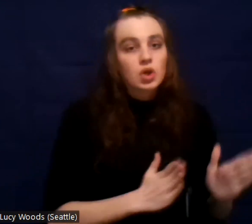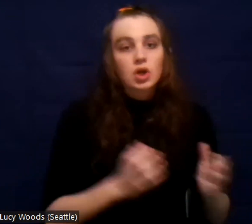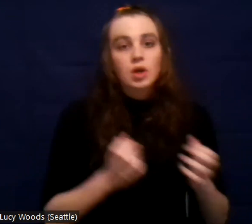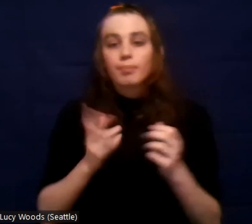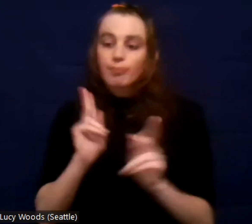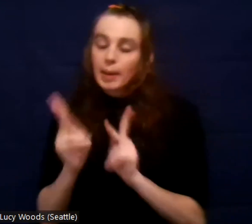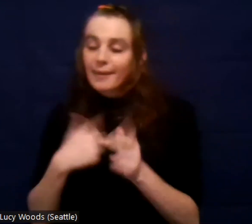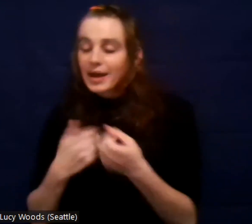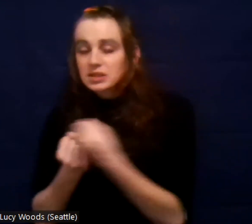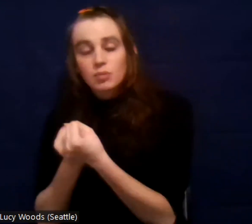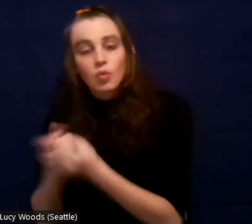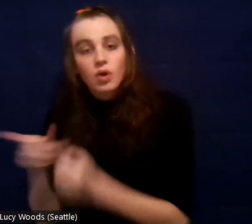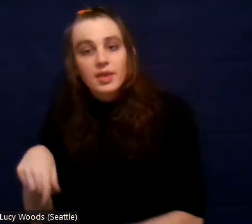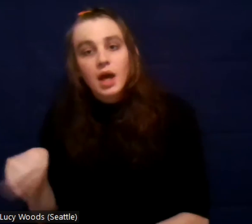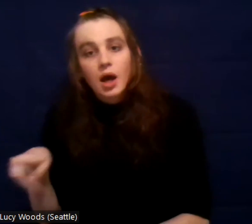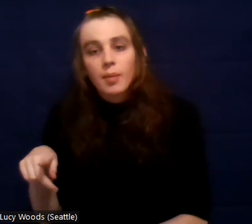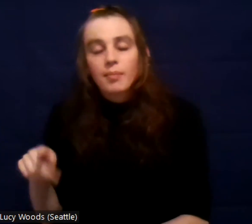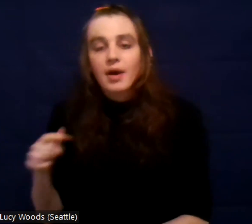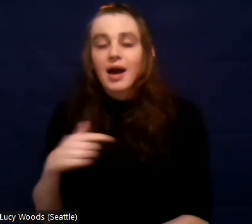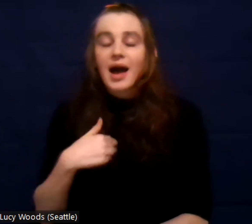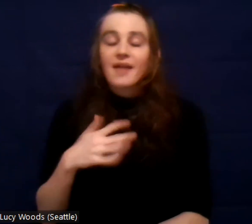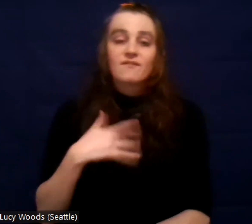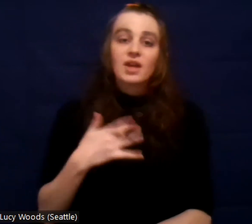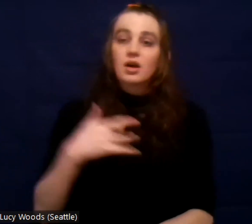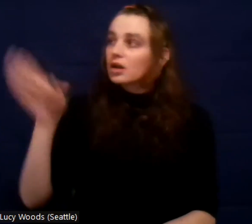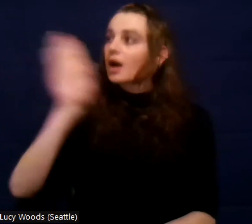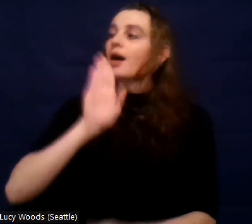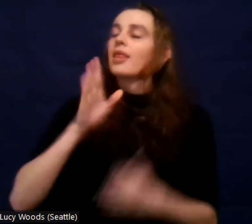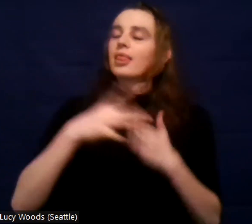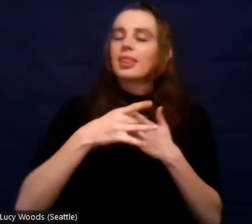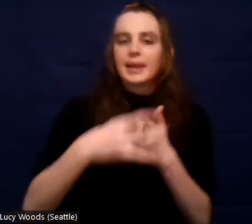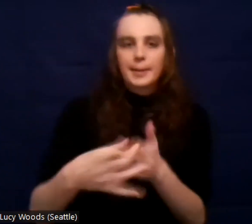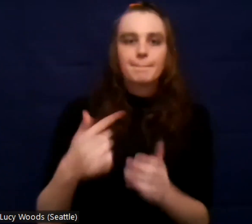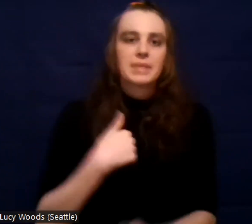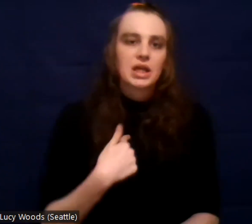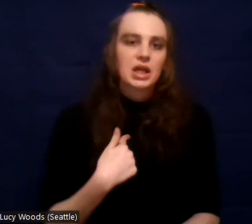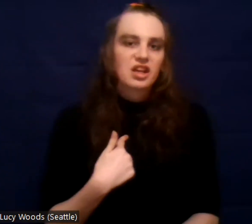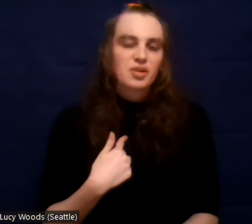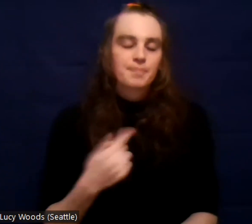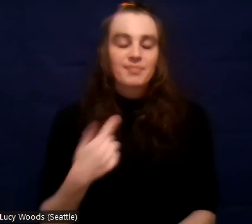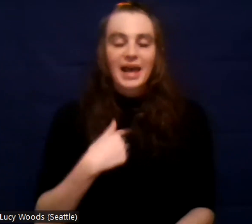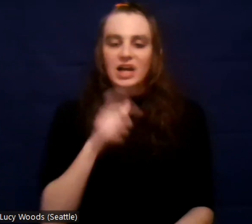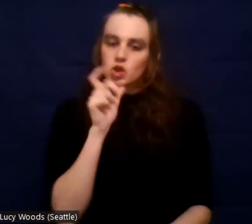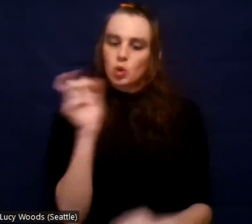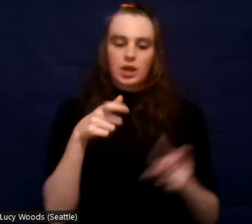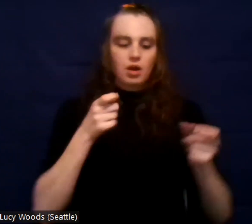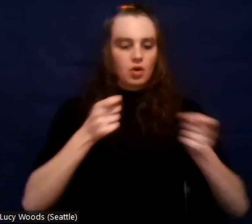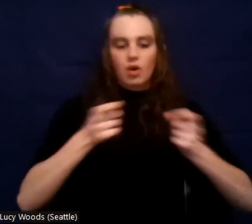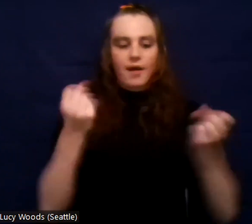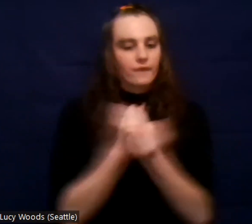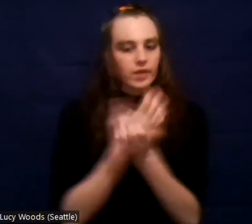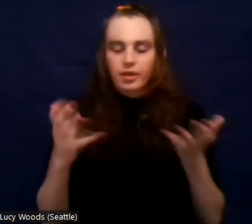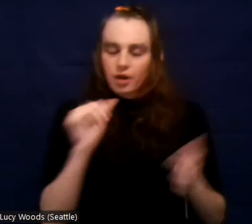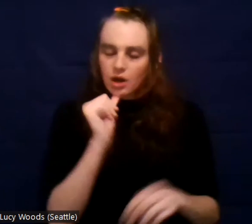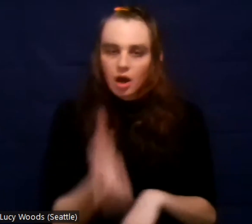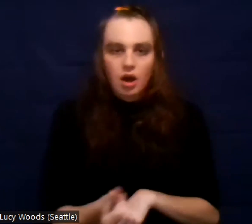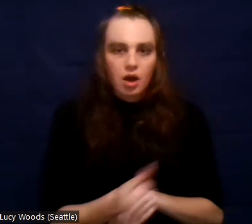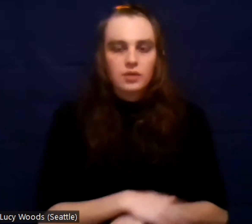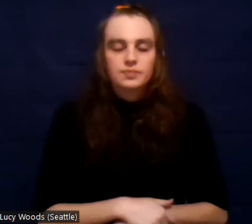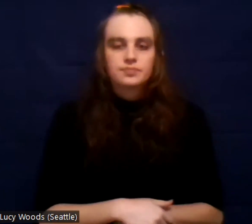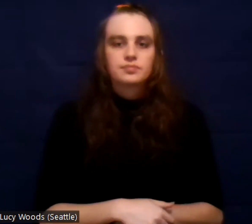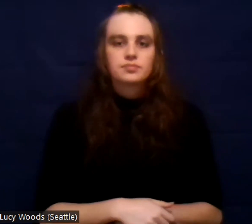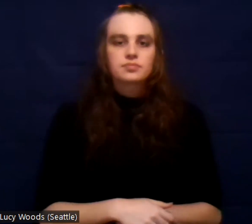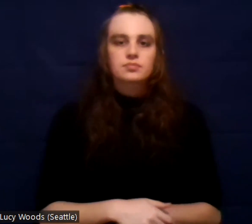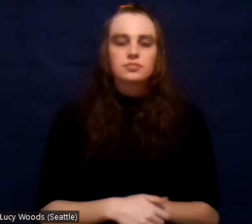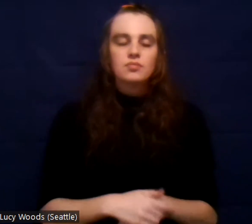I feel led by God. Um, I no longer have to run the show. Um, and when things aren't